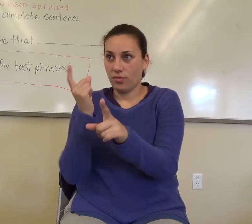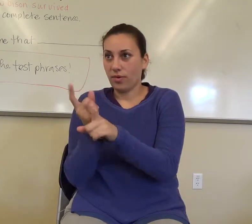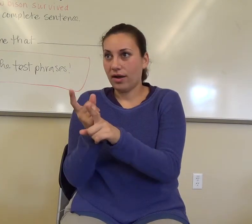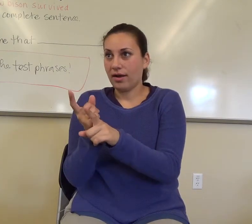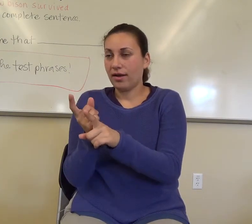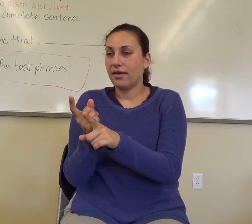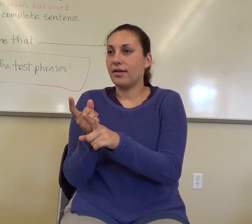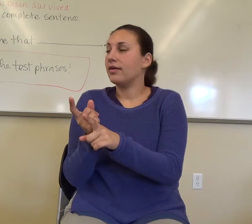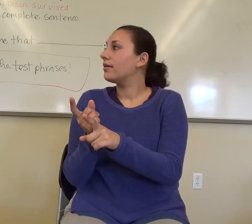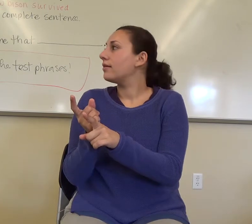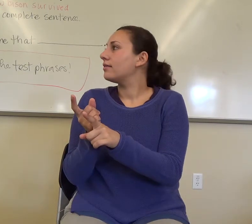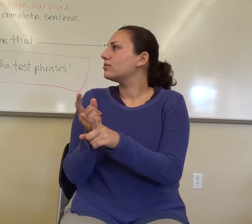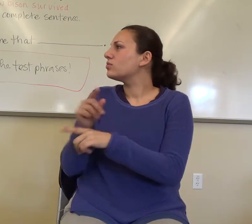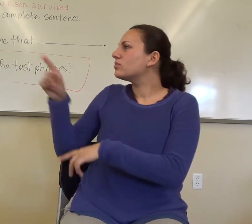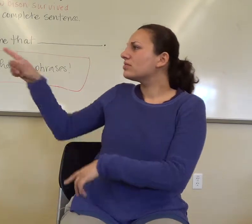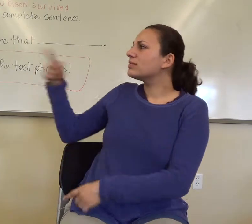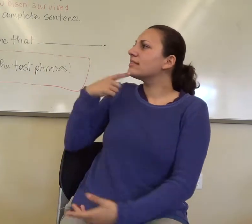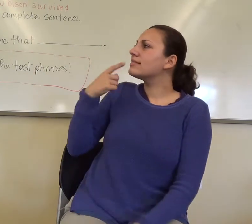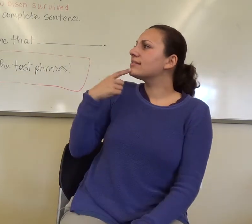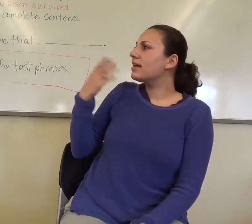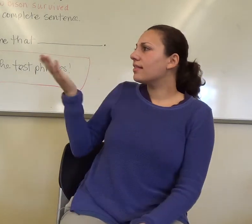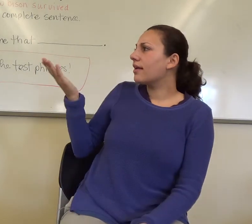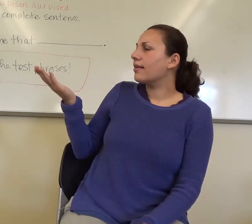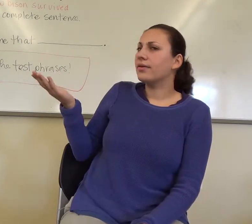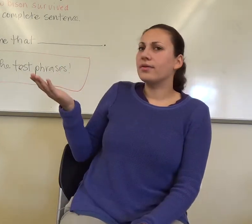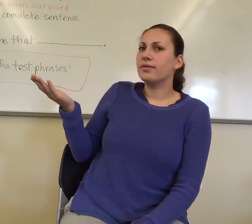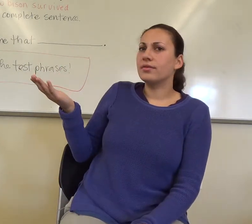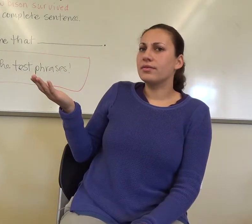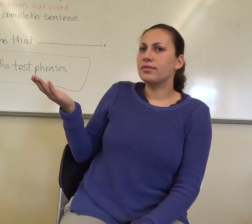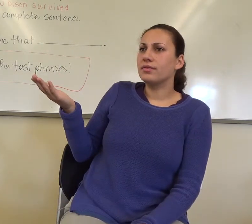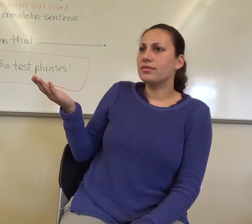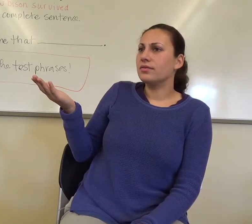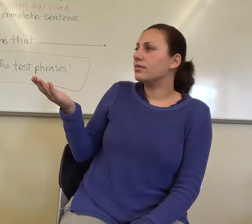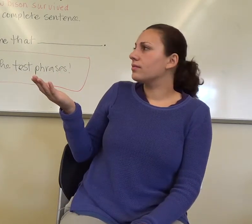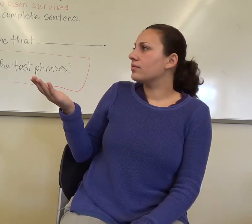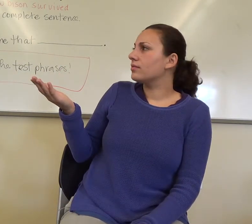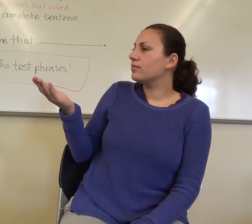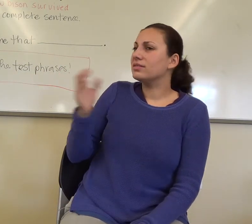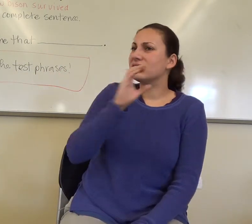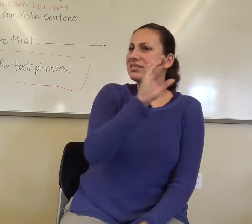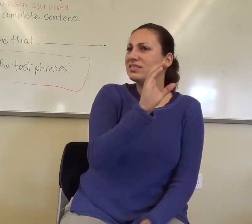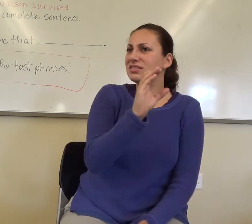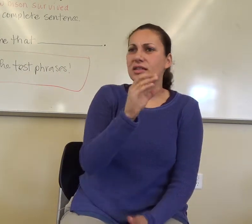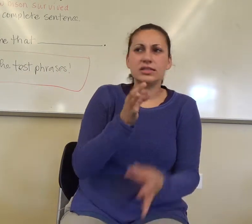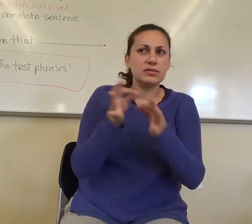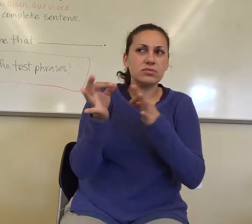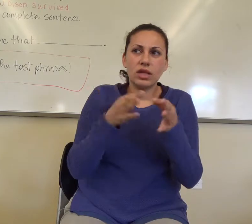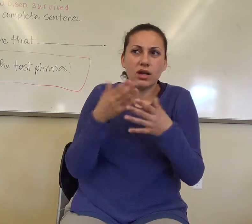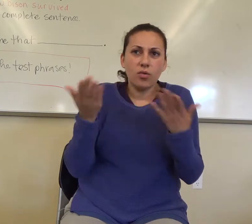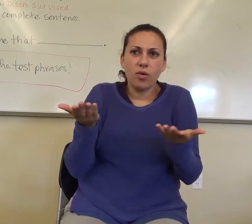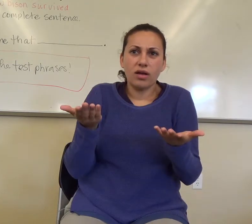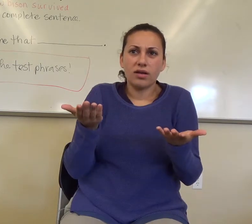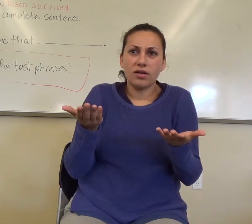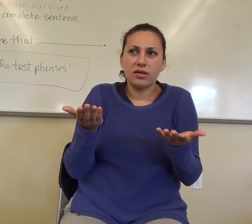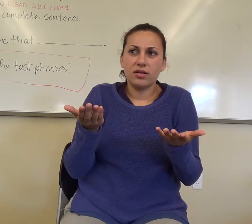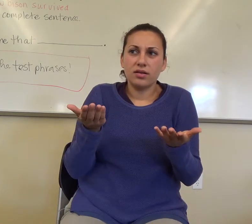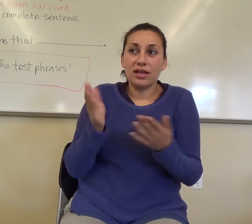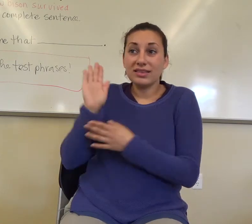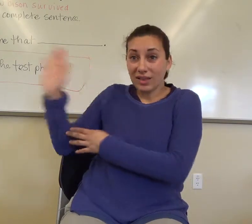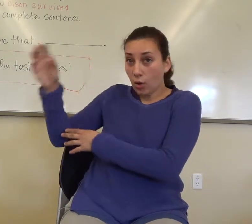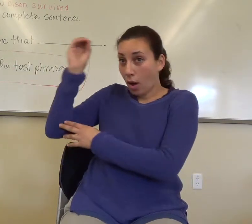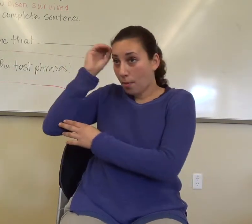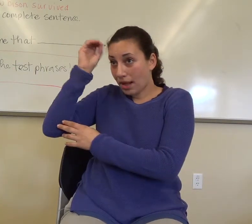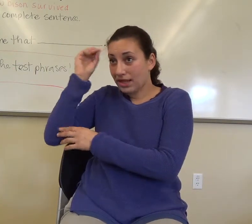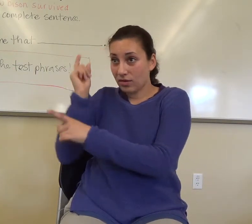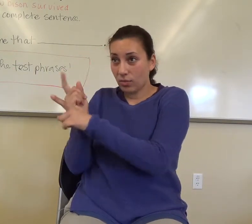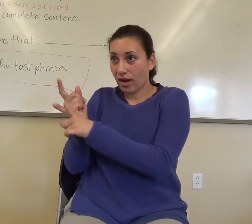saying? What is the person who wrote this interjecting into